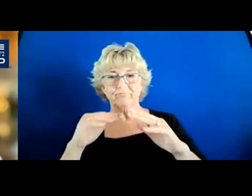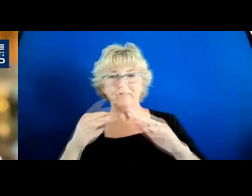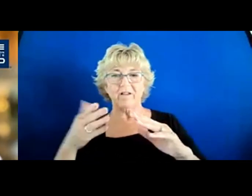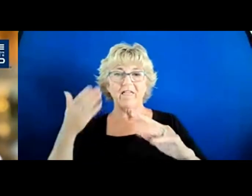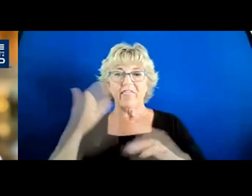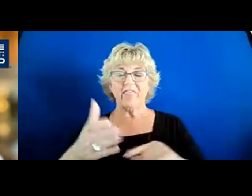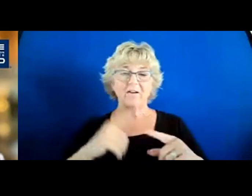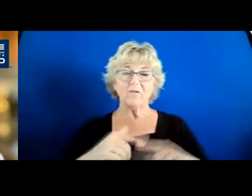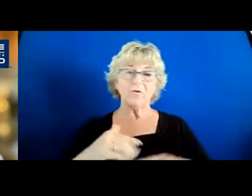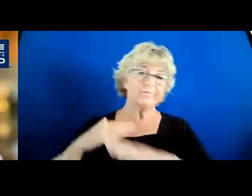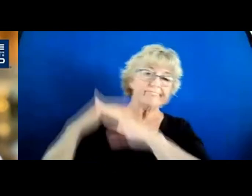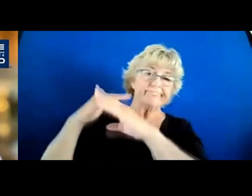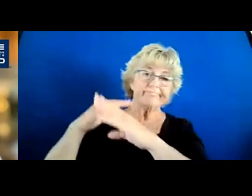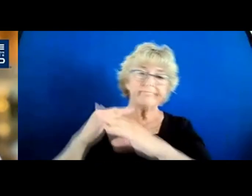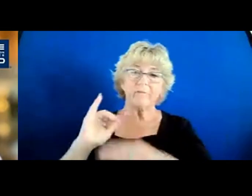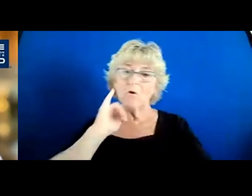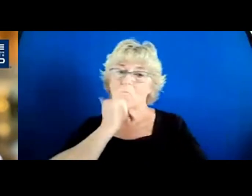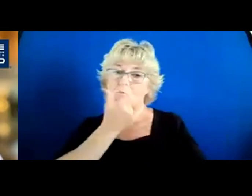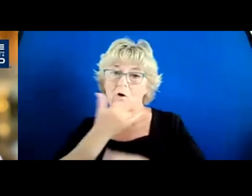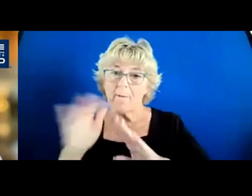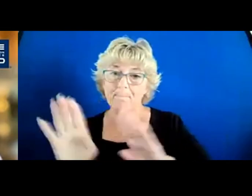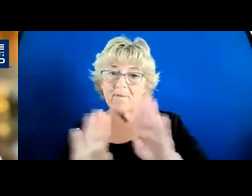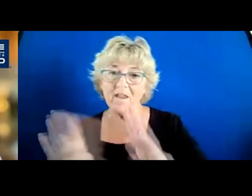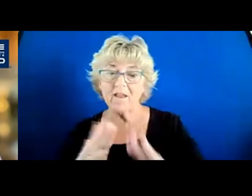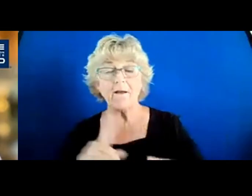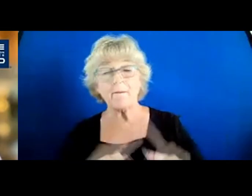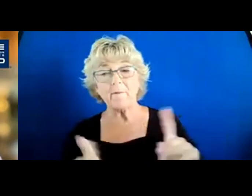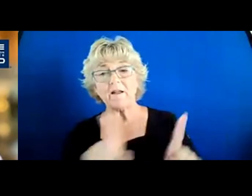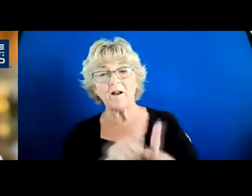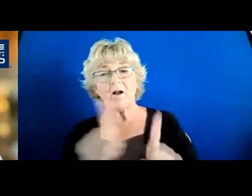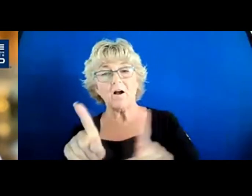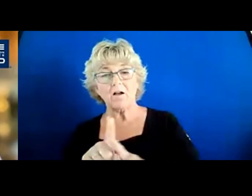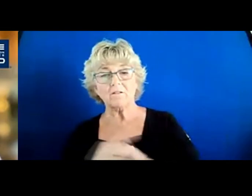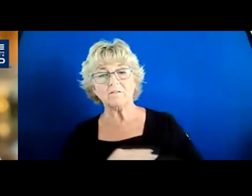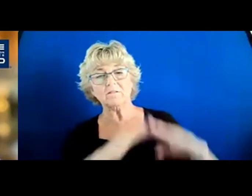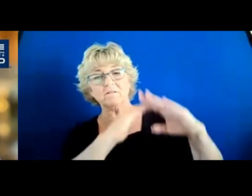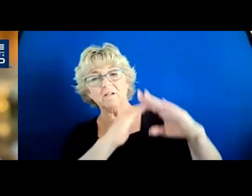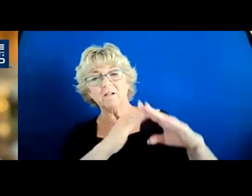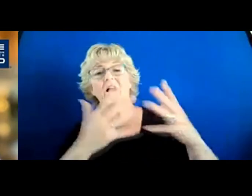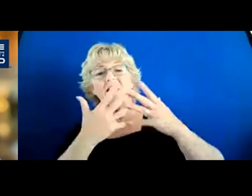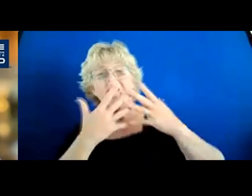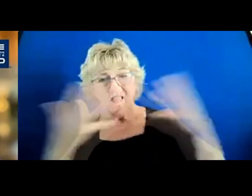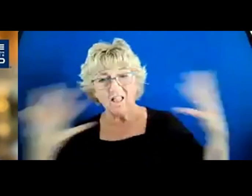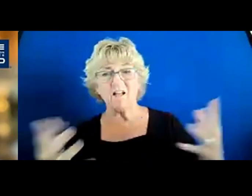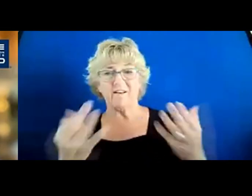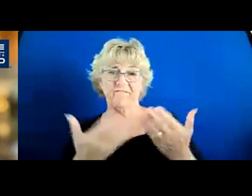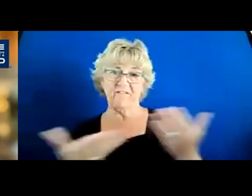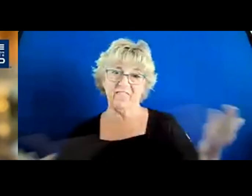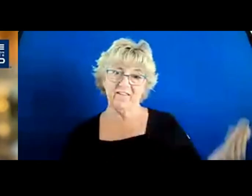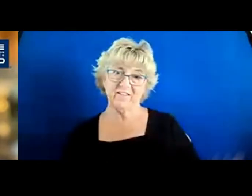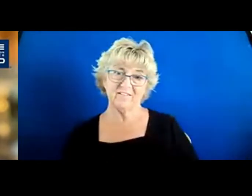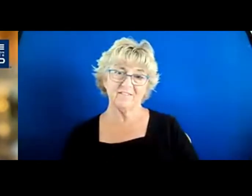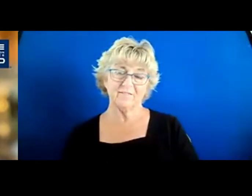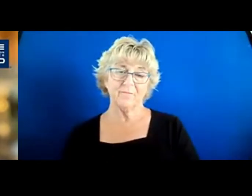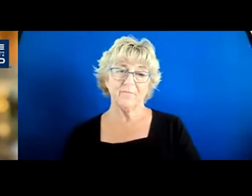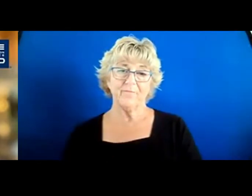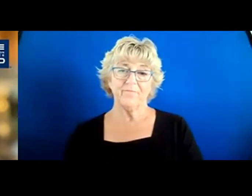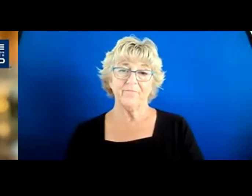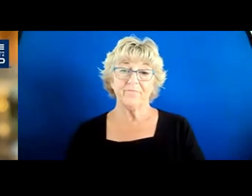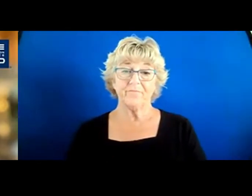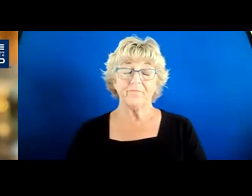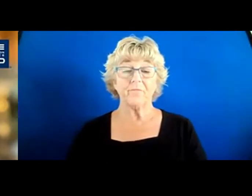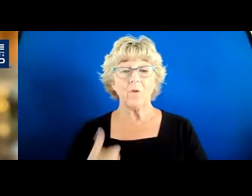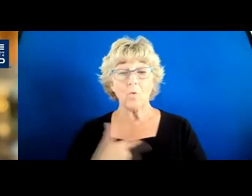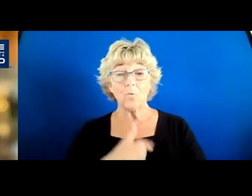inhibit the wrong behaviors, but they actually inhibit a lot of things. And so, what we said to